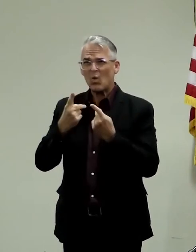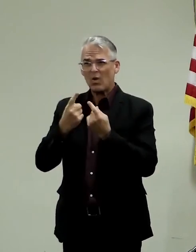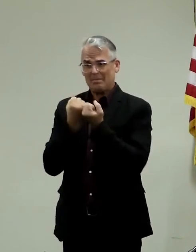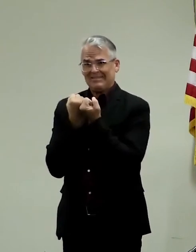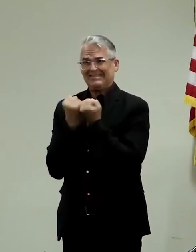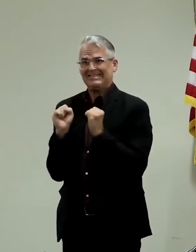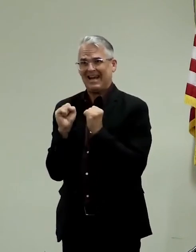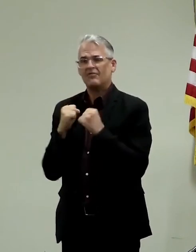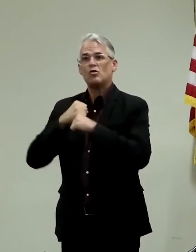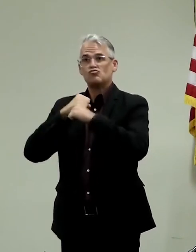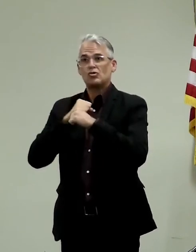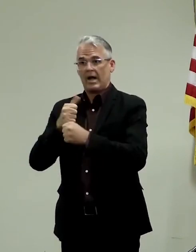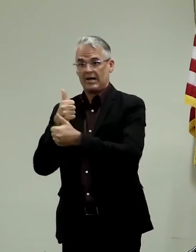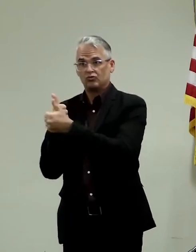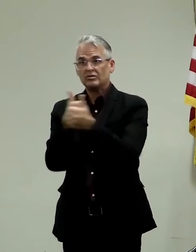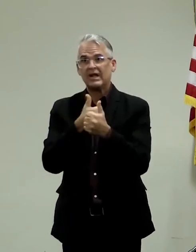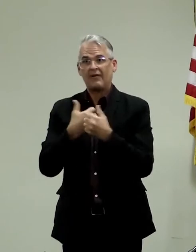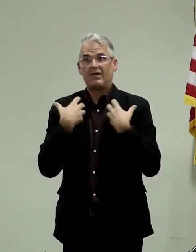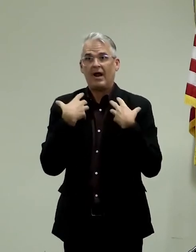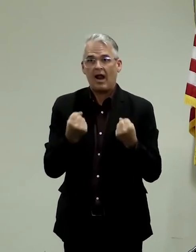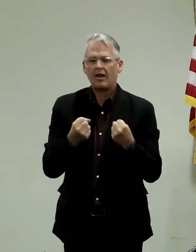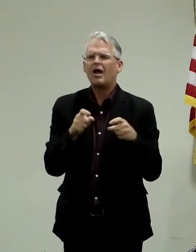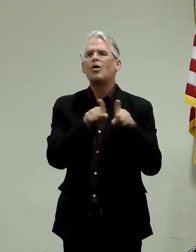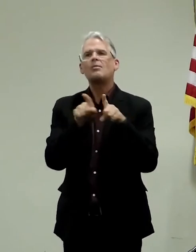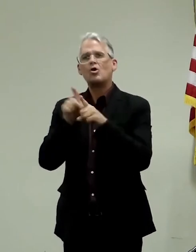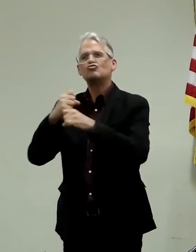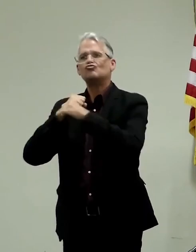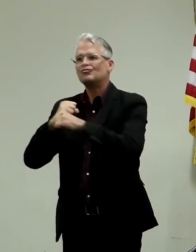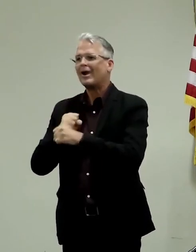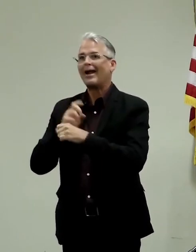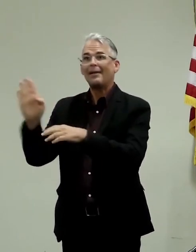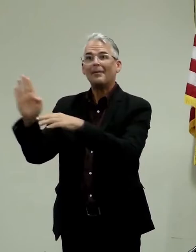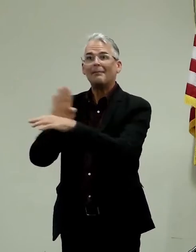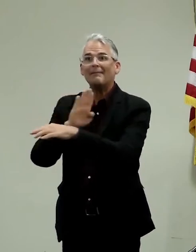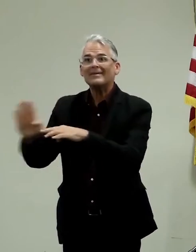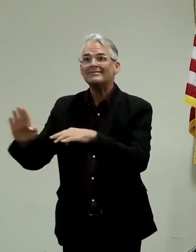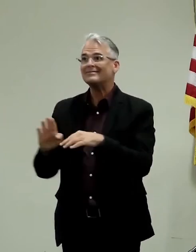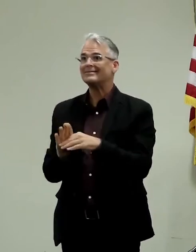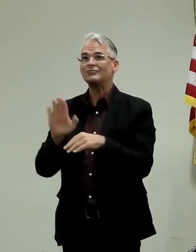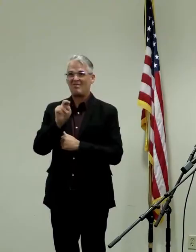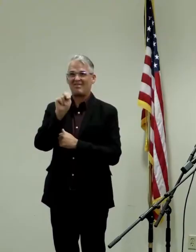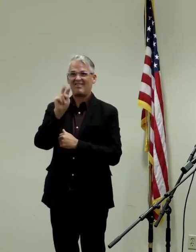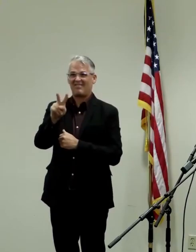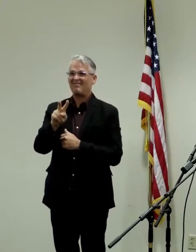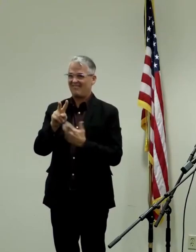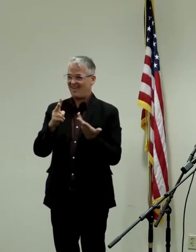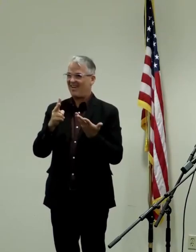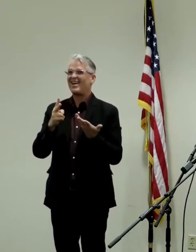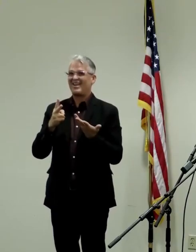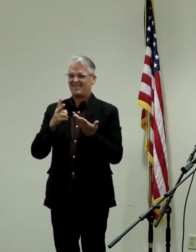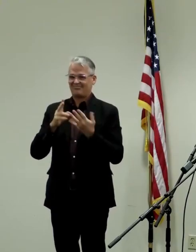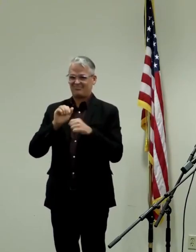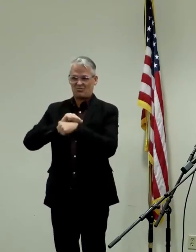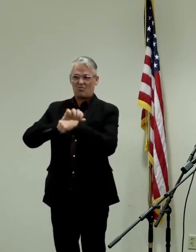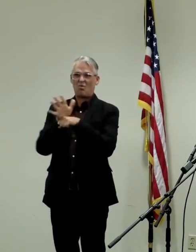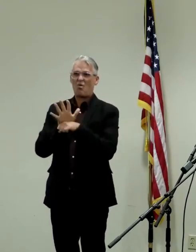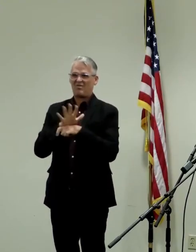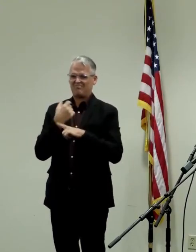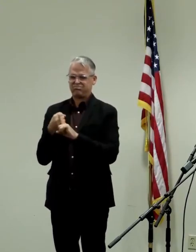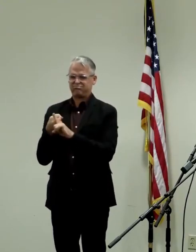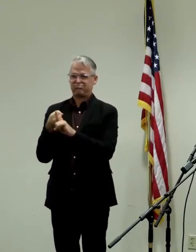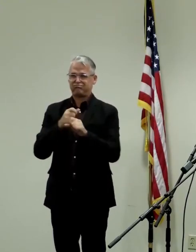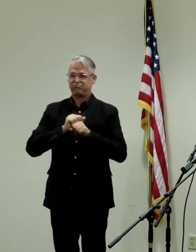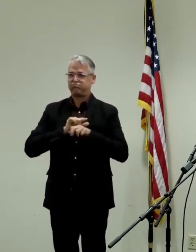but Nevada's economy, our businesses, your jobs, and our quality of life. Trust me. The